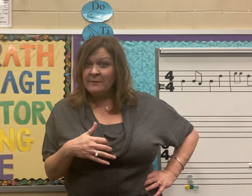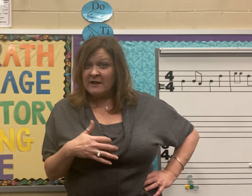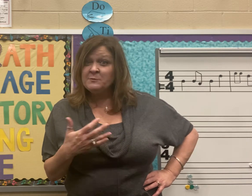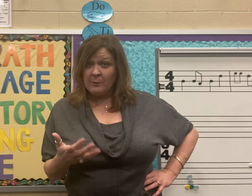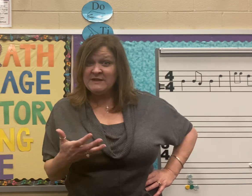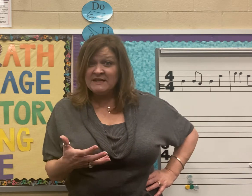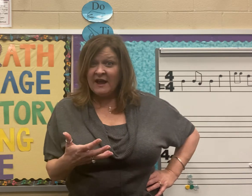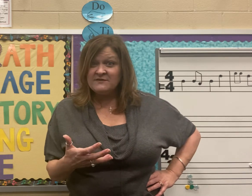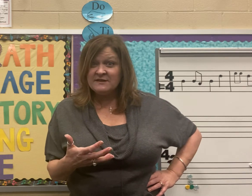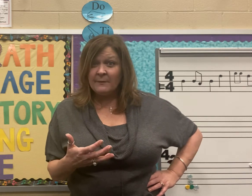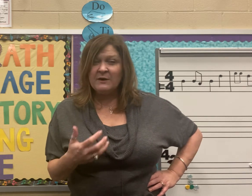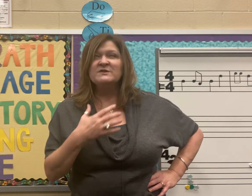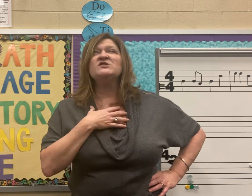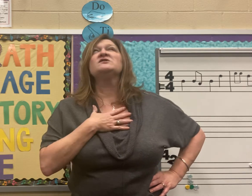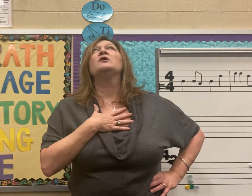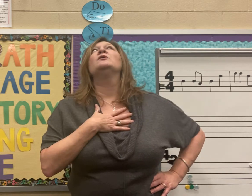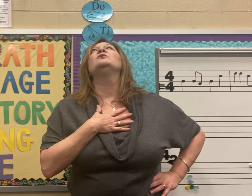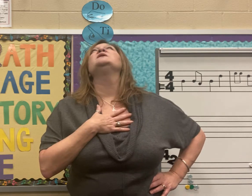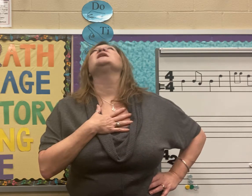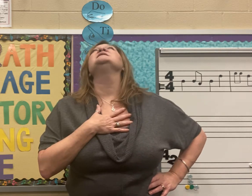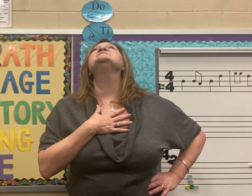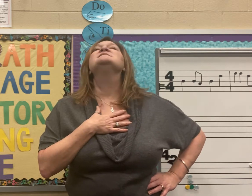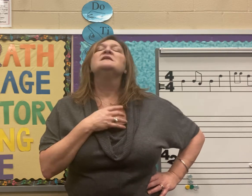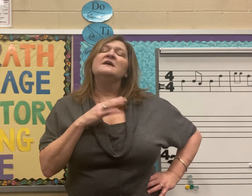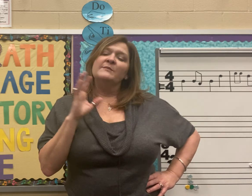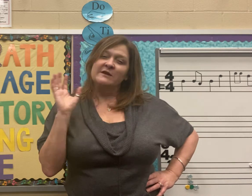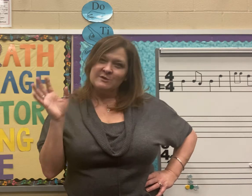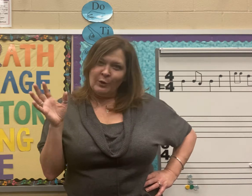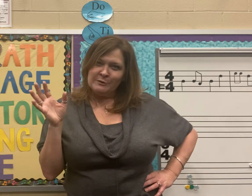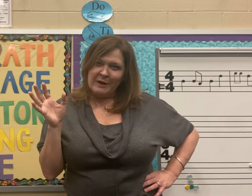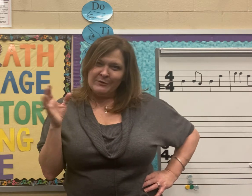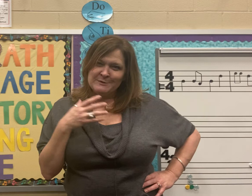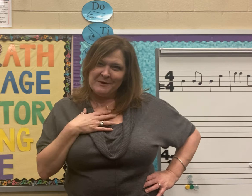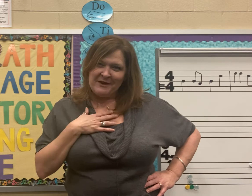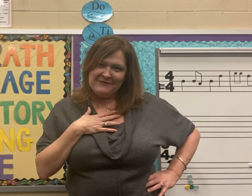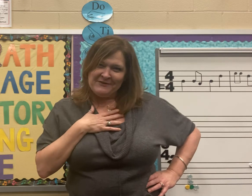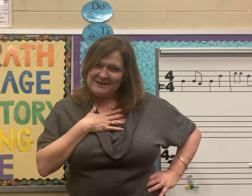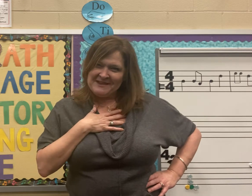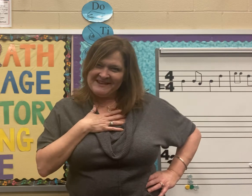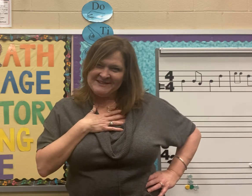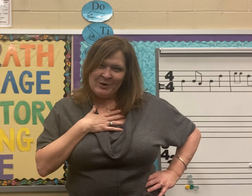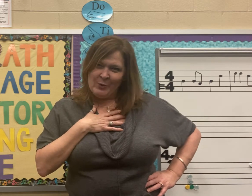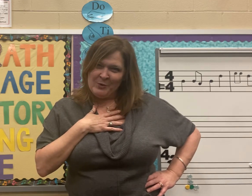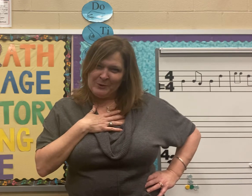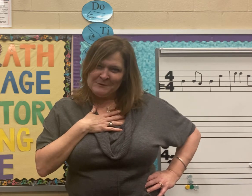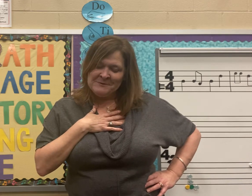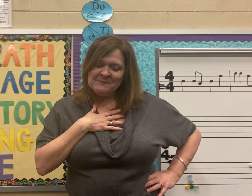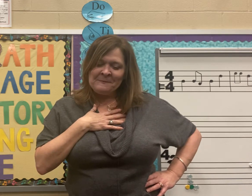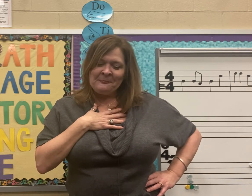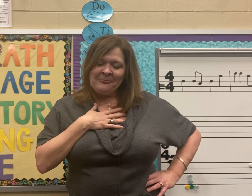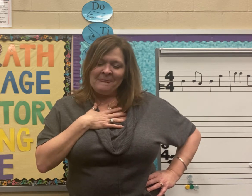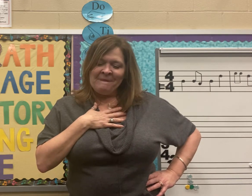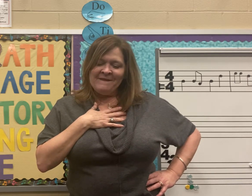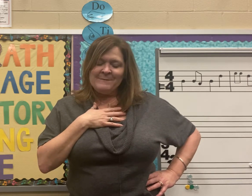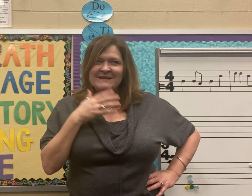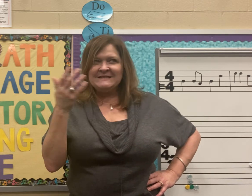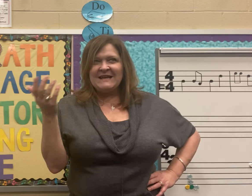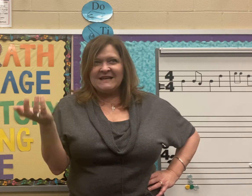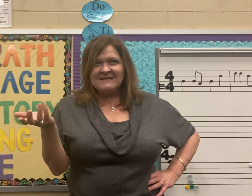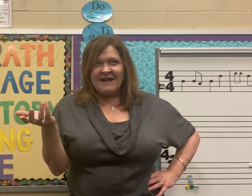much, but we did have some and it was so nice because cold weather is one of my favorite things in the whole world. But as I